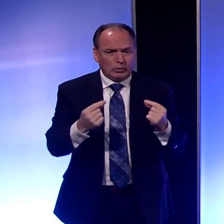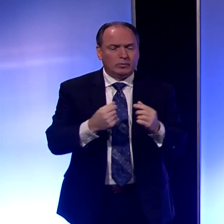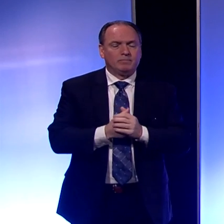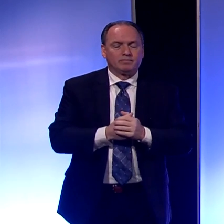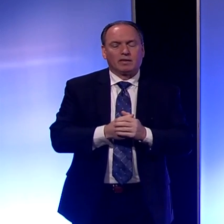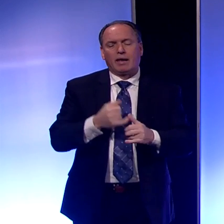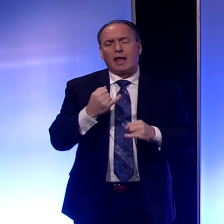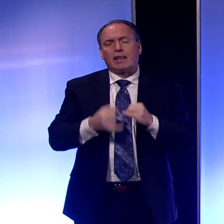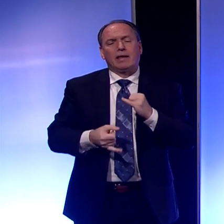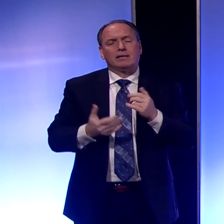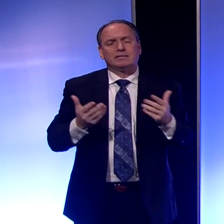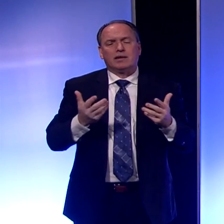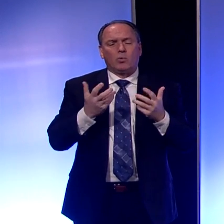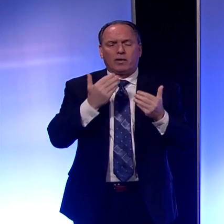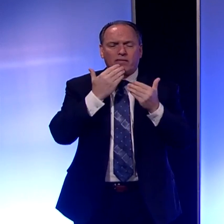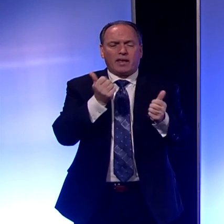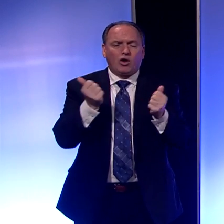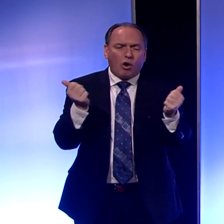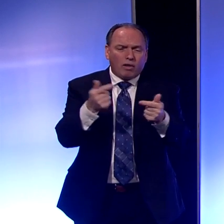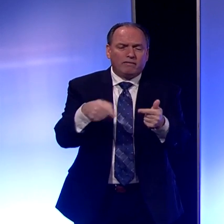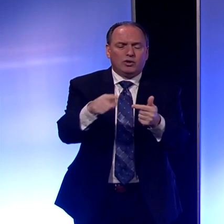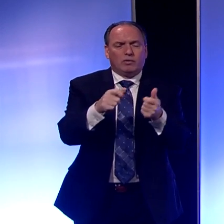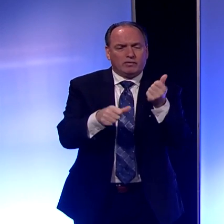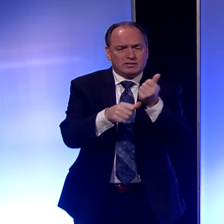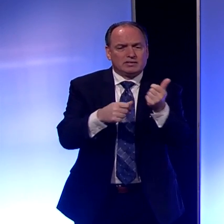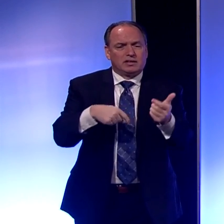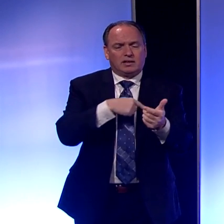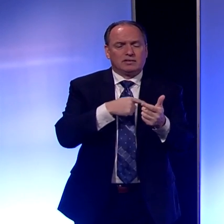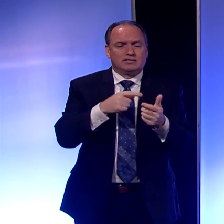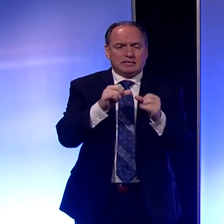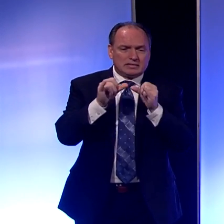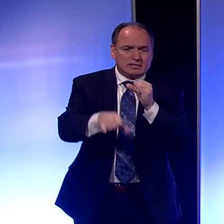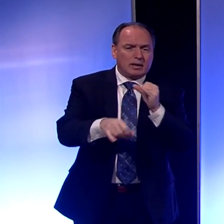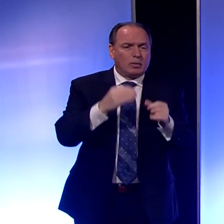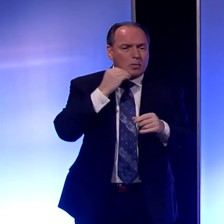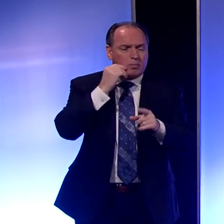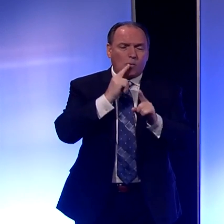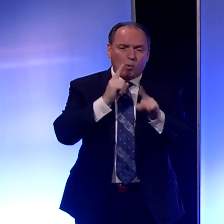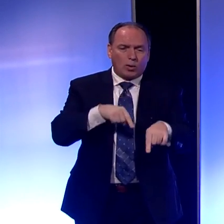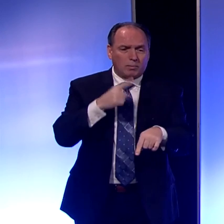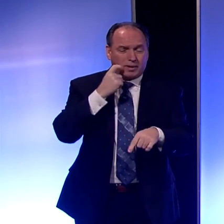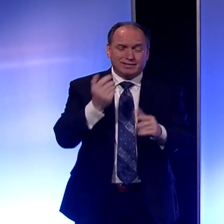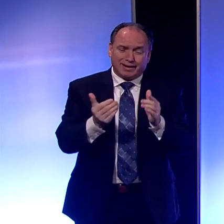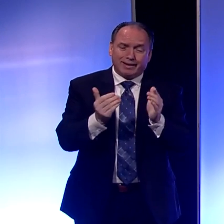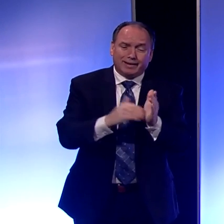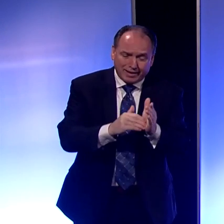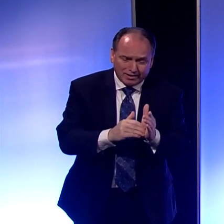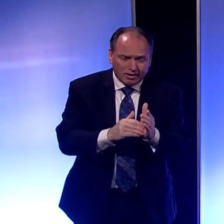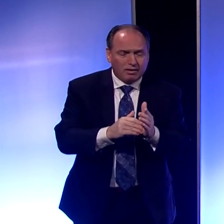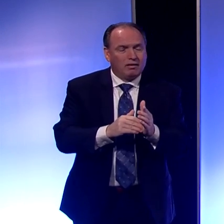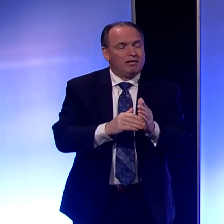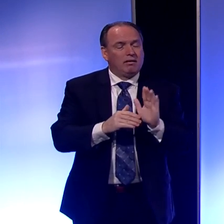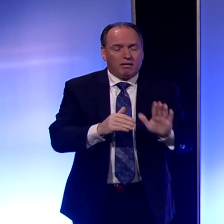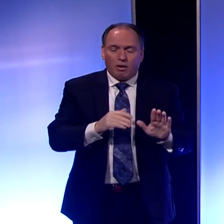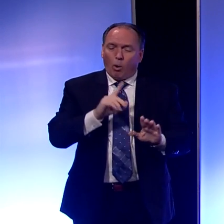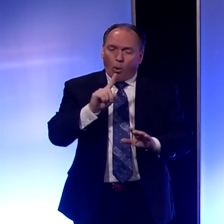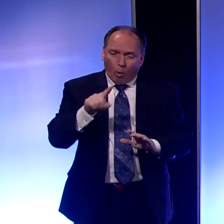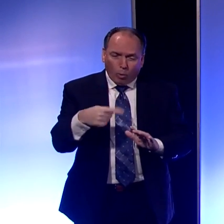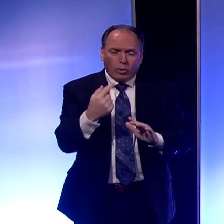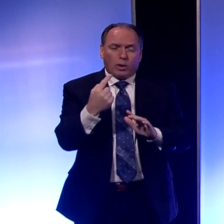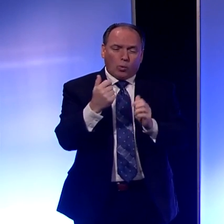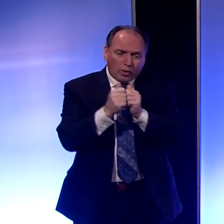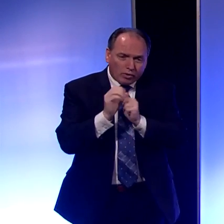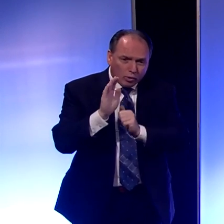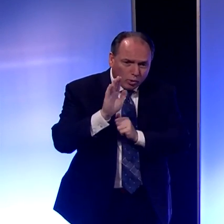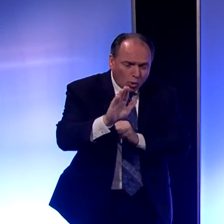I thank all of you for assisting us in the stay-at-home order because, again, it's only with the help of